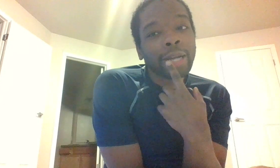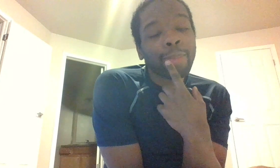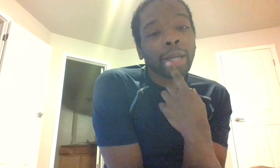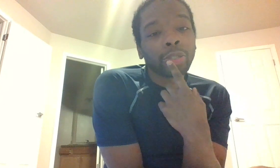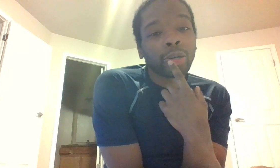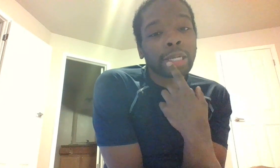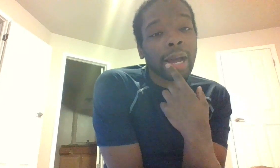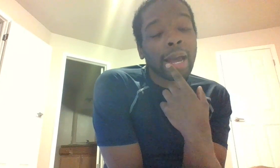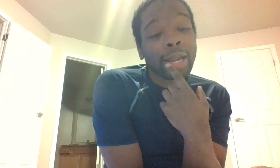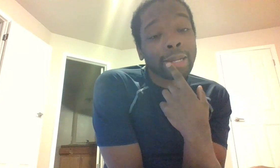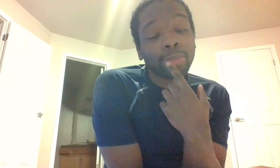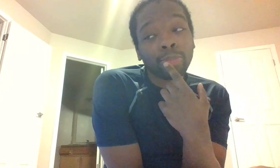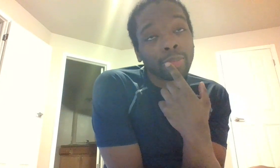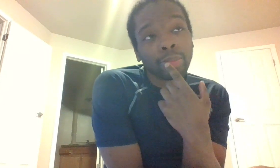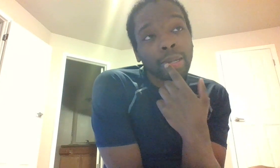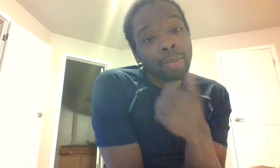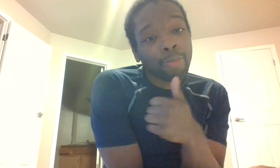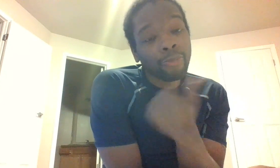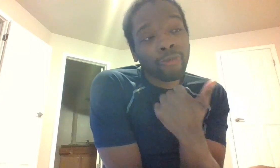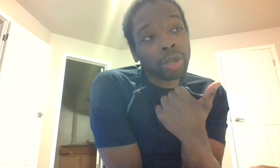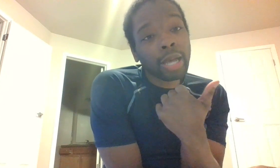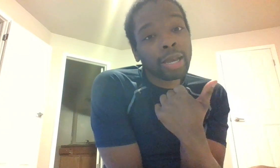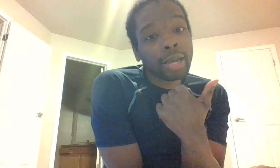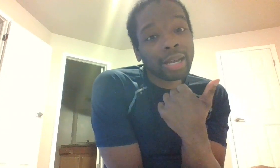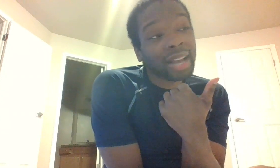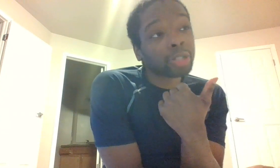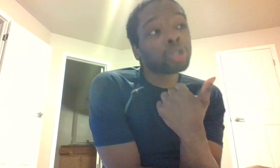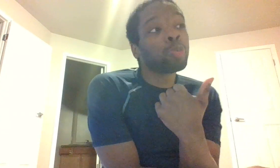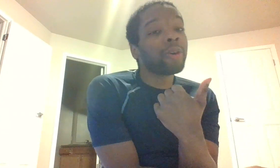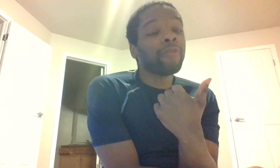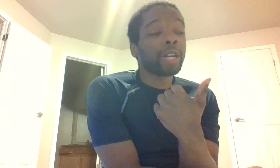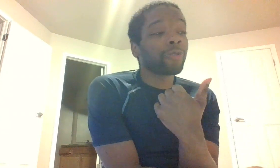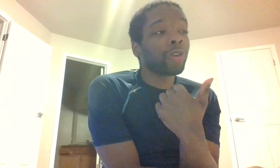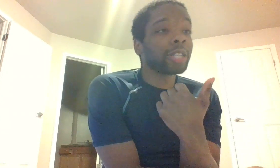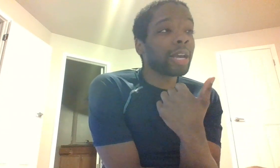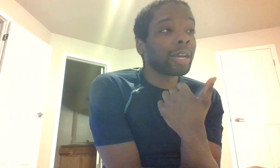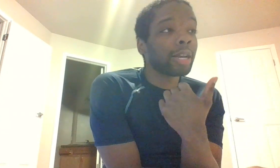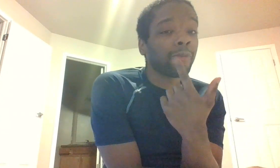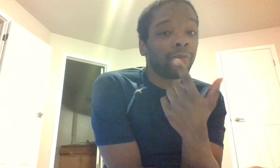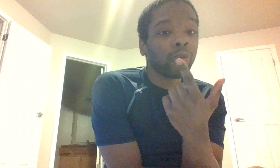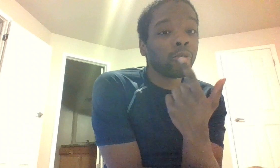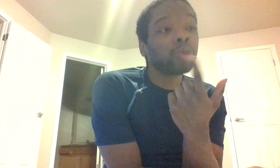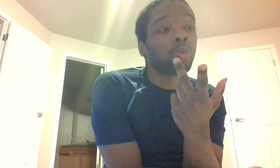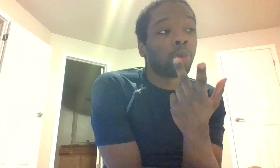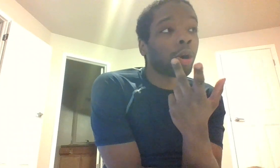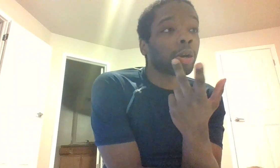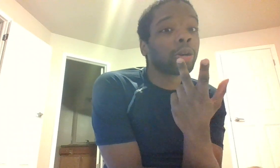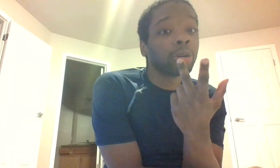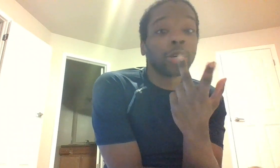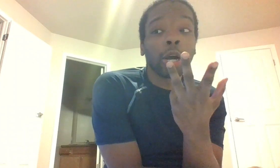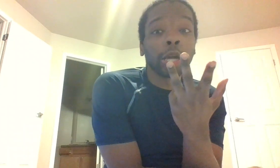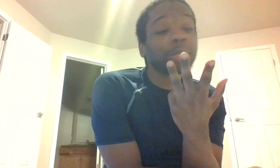in my truck i had first aid kit like super advanced first aid kit food water guns